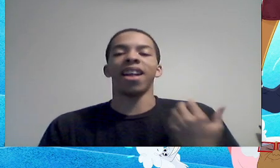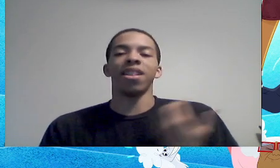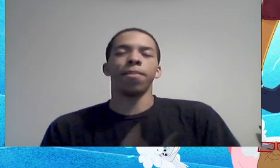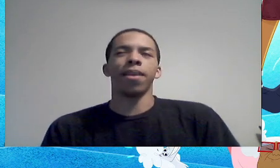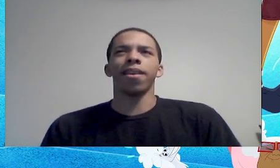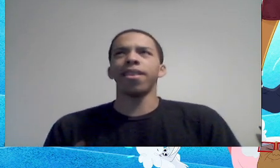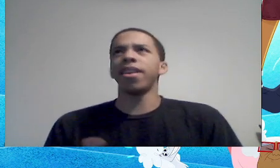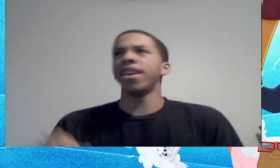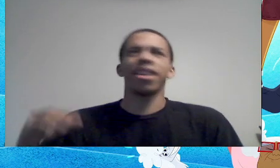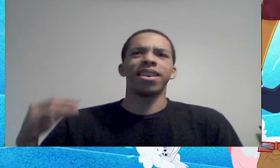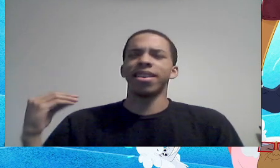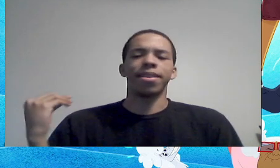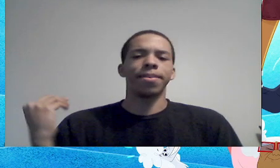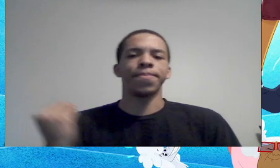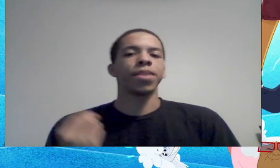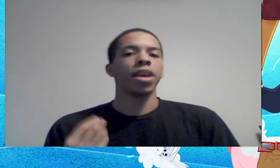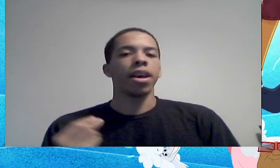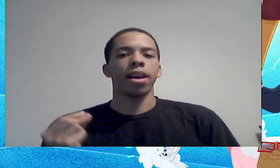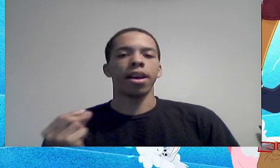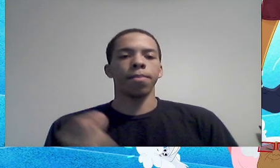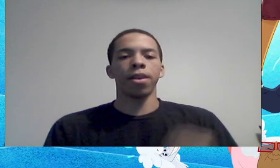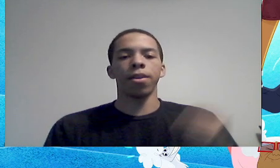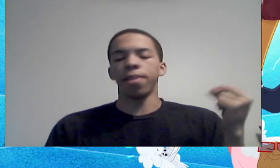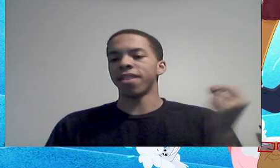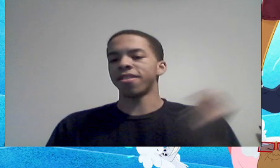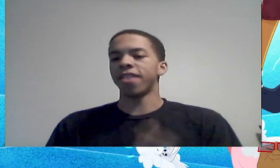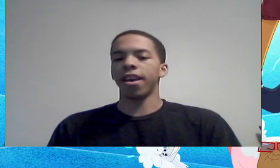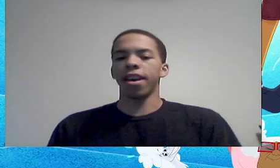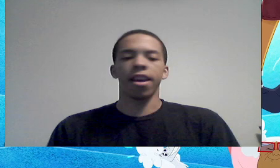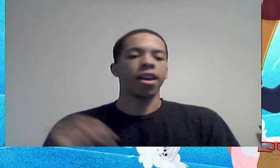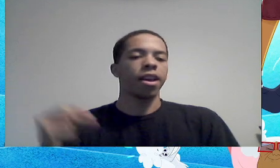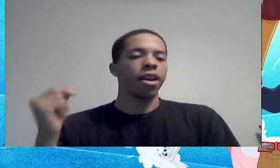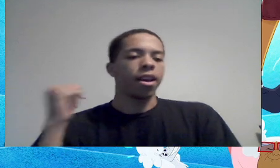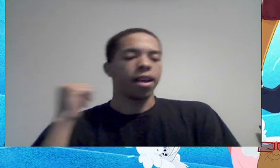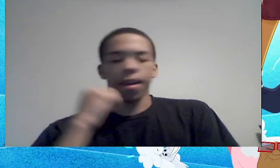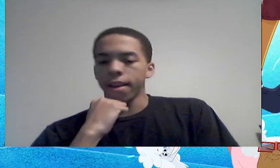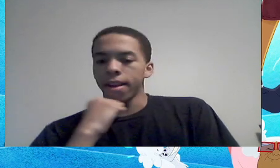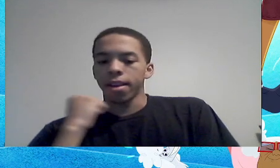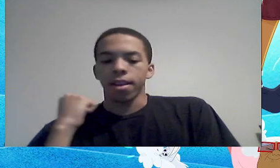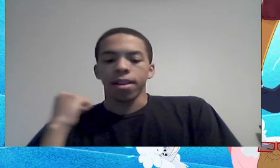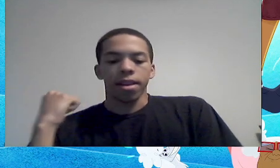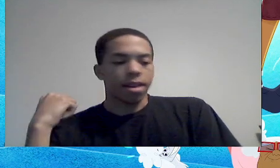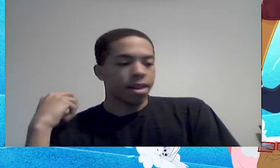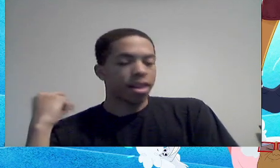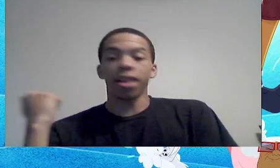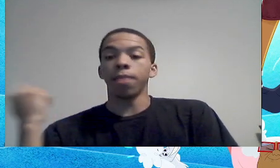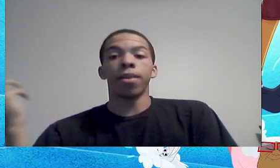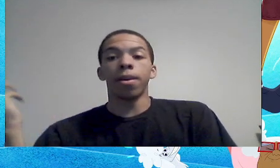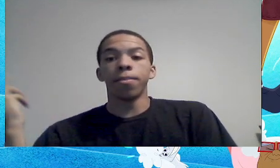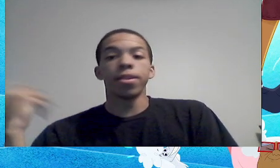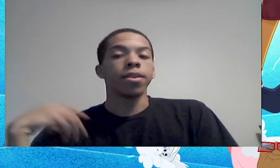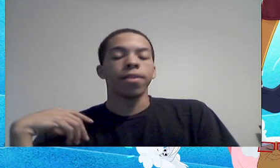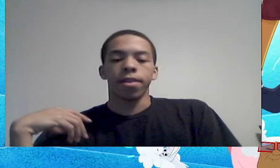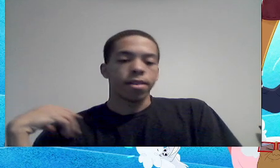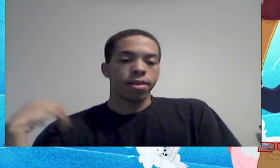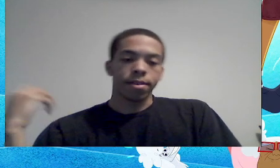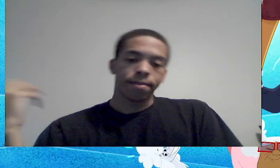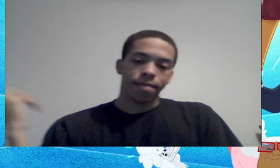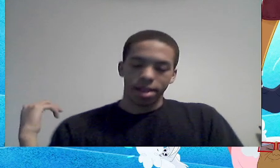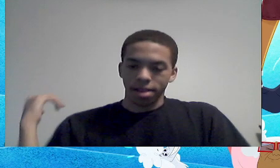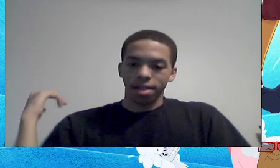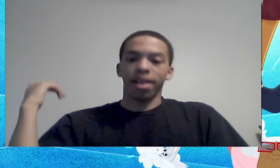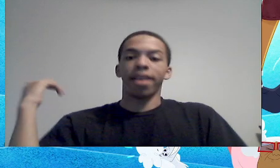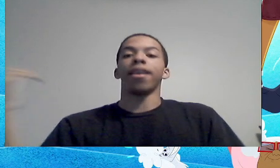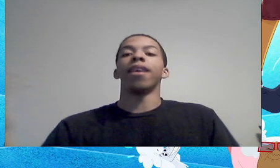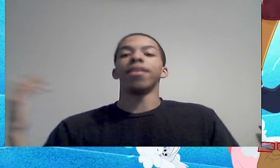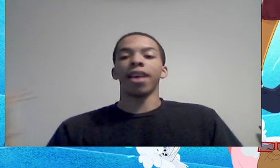Halle Berry, um, Halle Berry, Beyonce, Kiki Palmer, her,